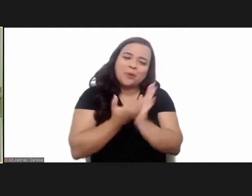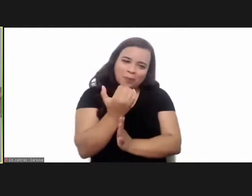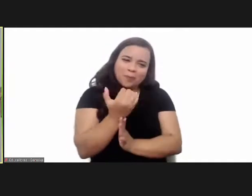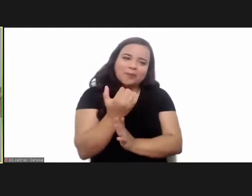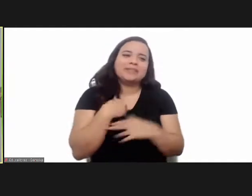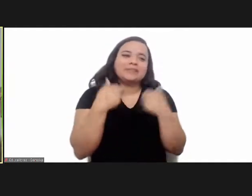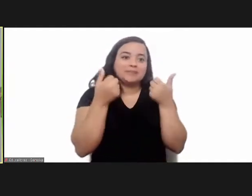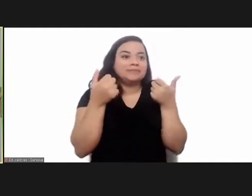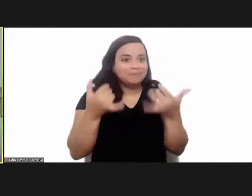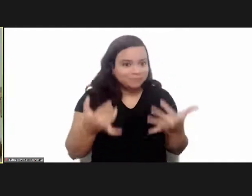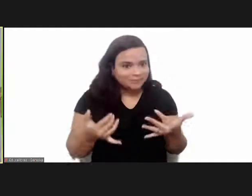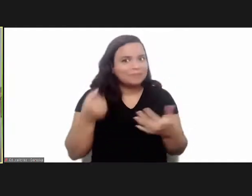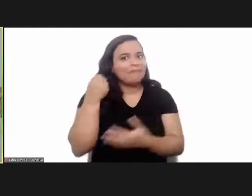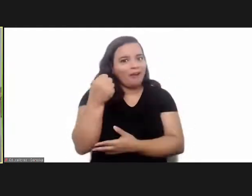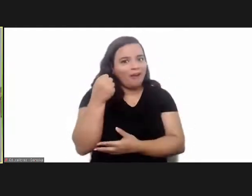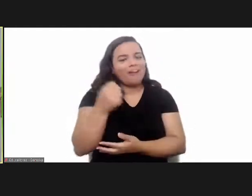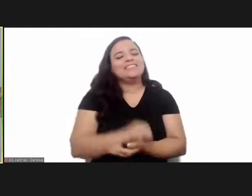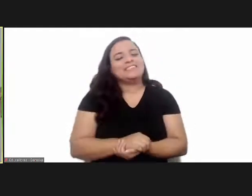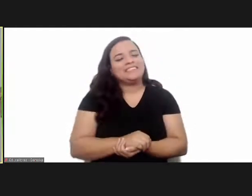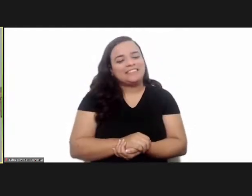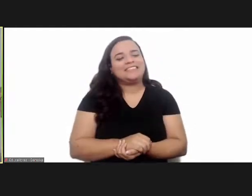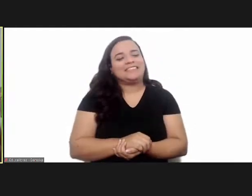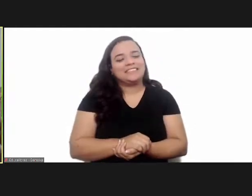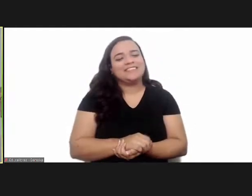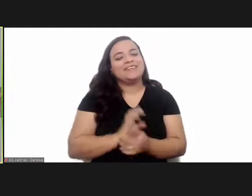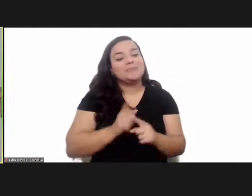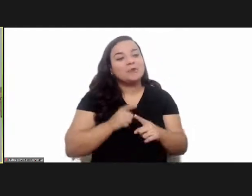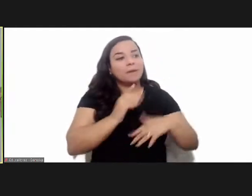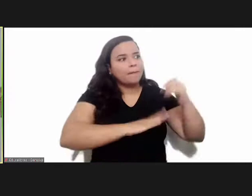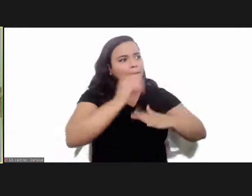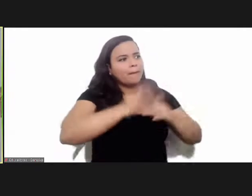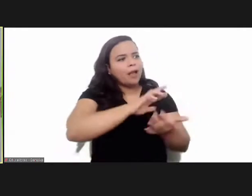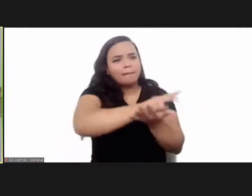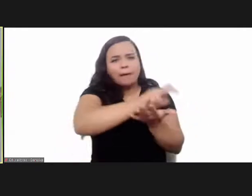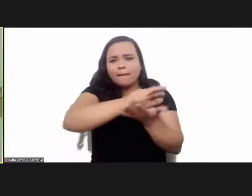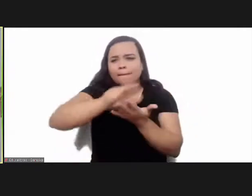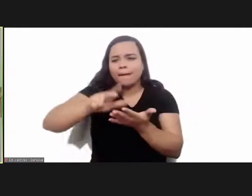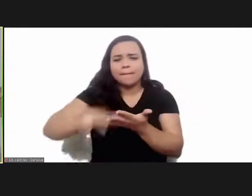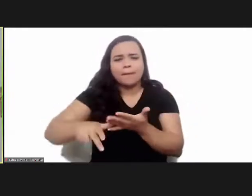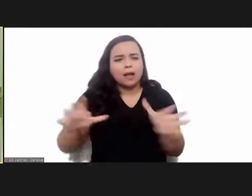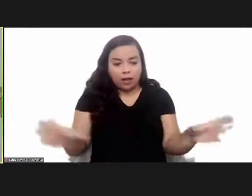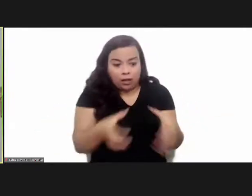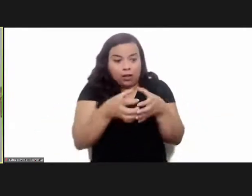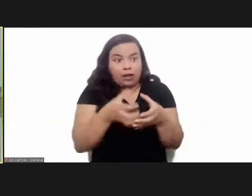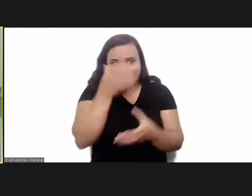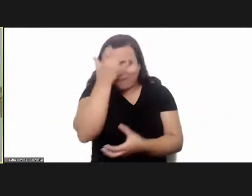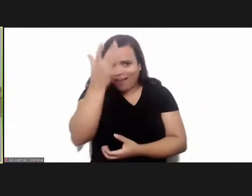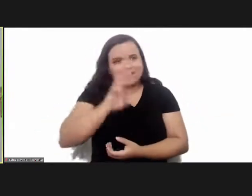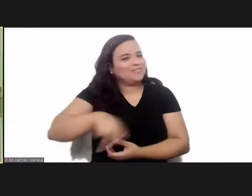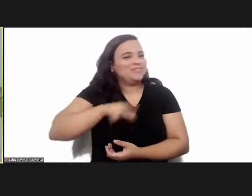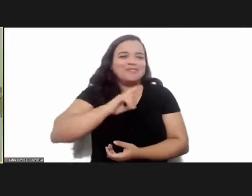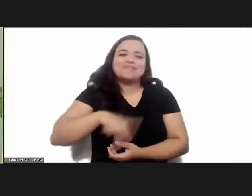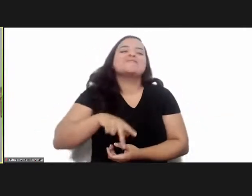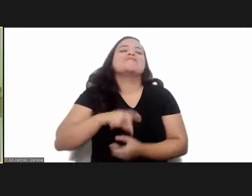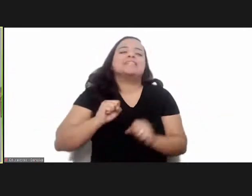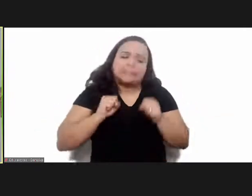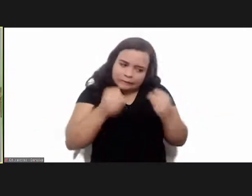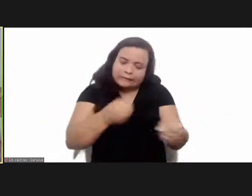said emphatically because it's not easy to convene so many experts and especially